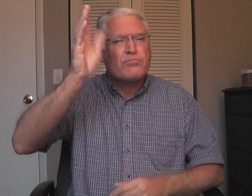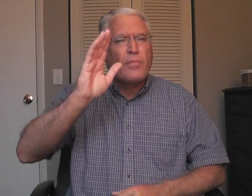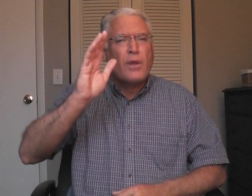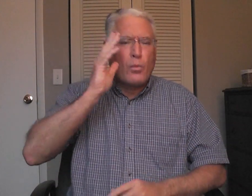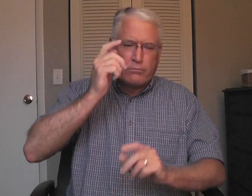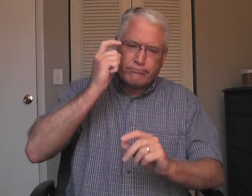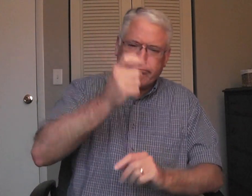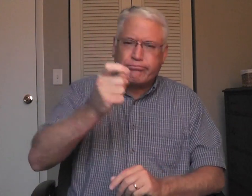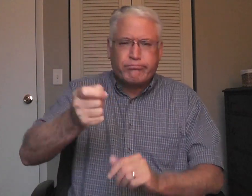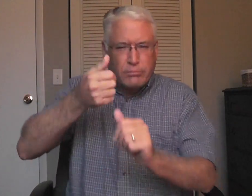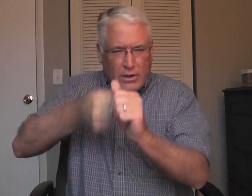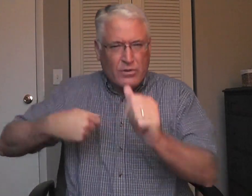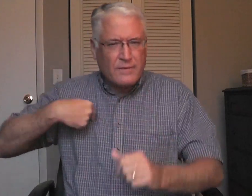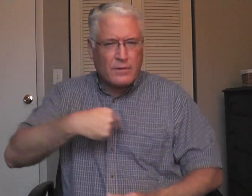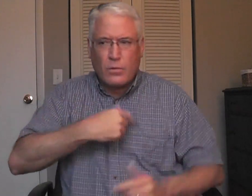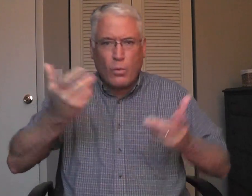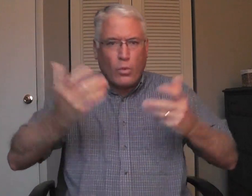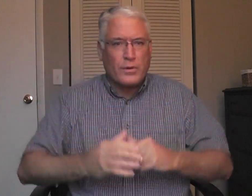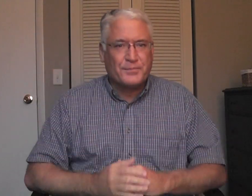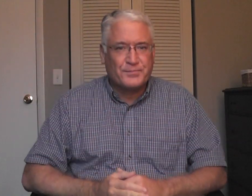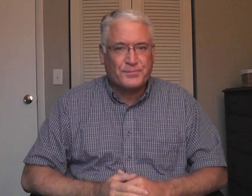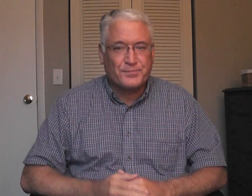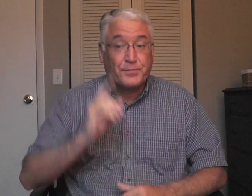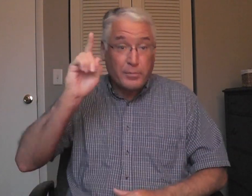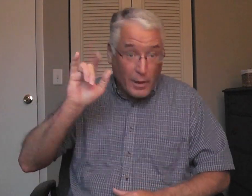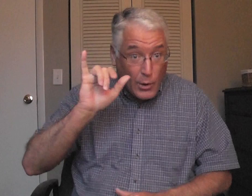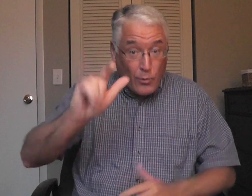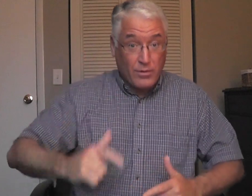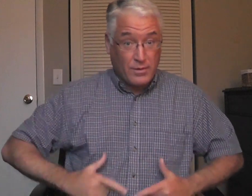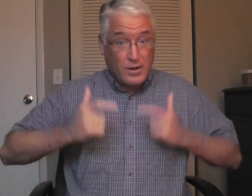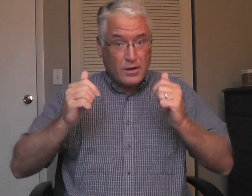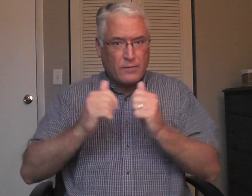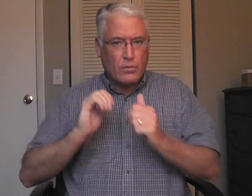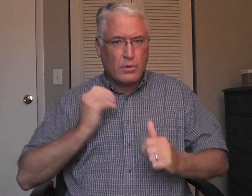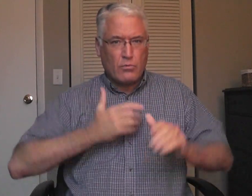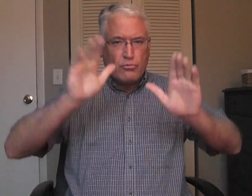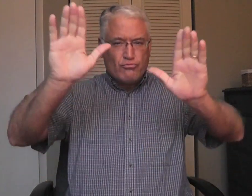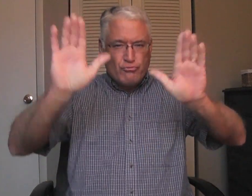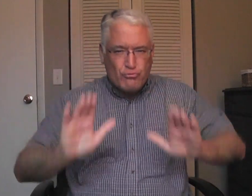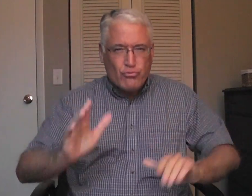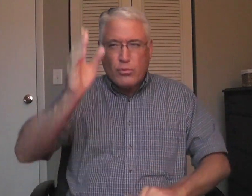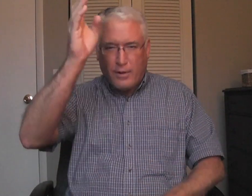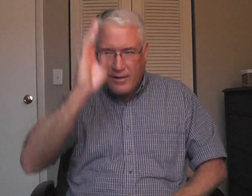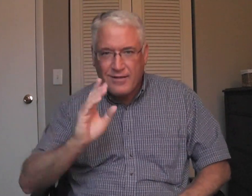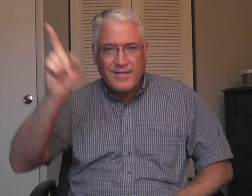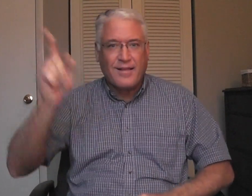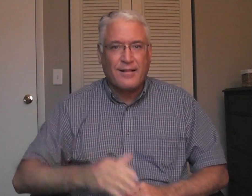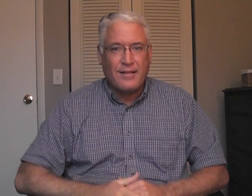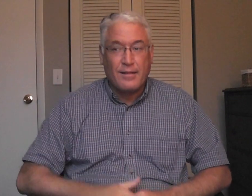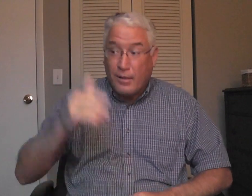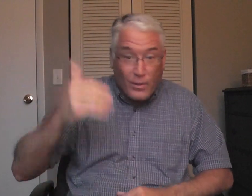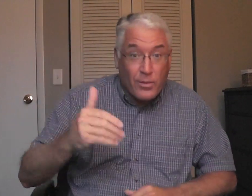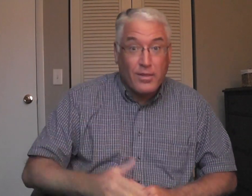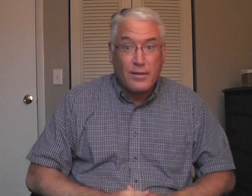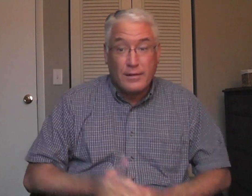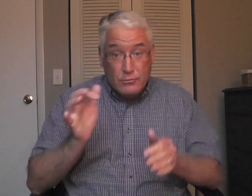God. He bestows on each one of us eternal life with our great God Himself. Wow.